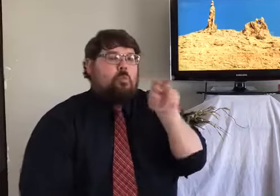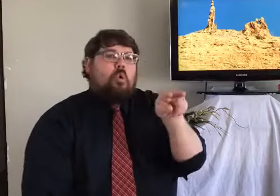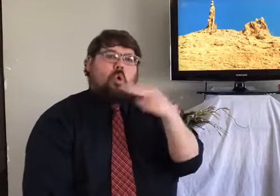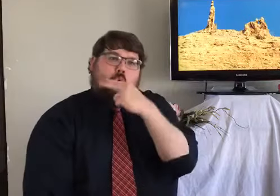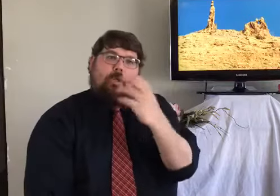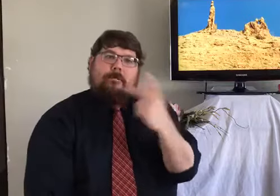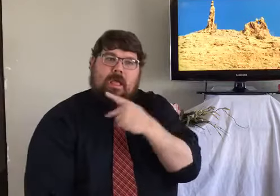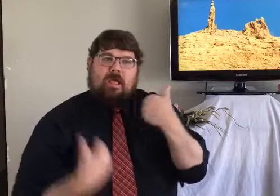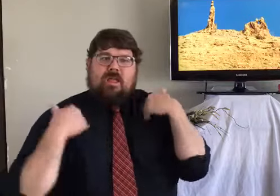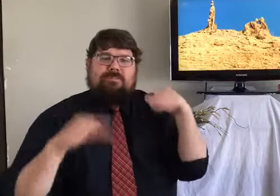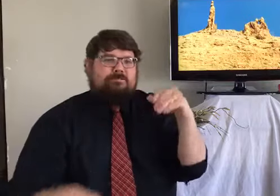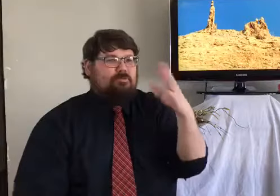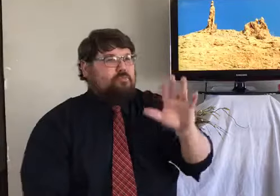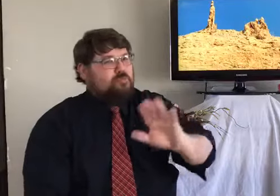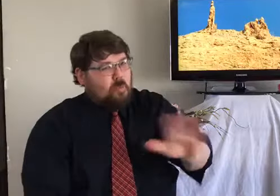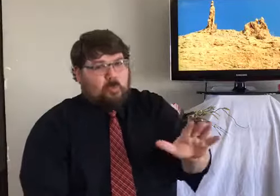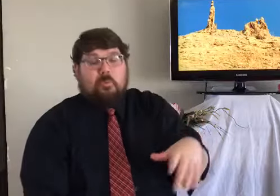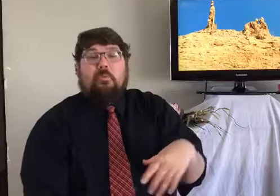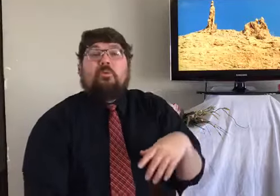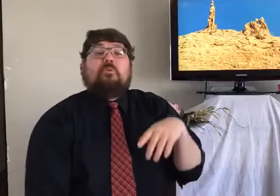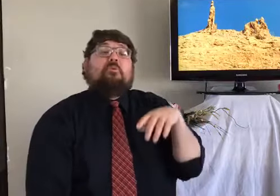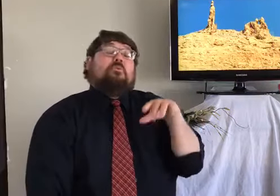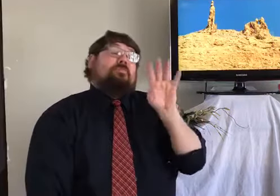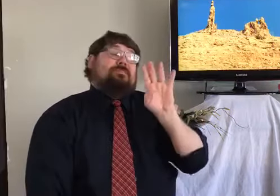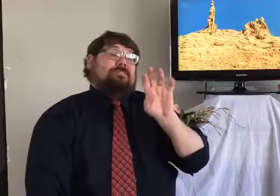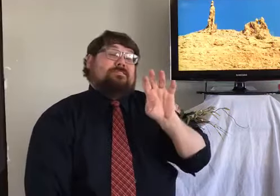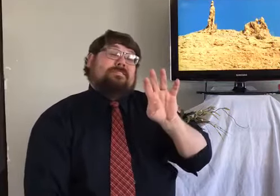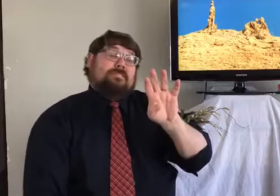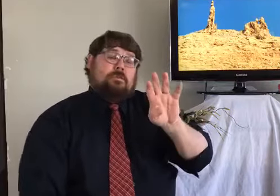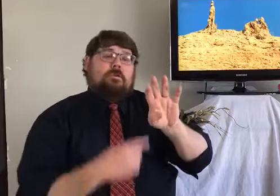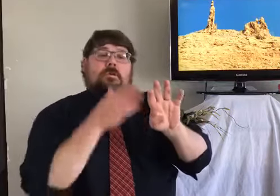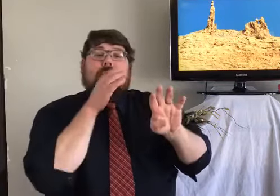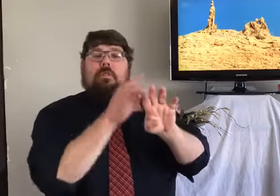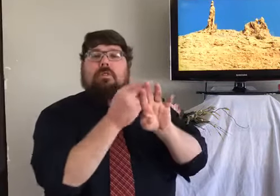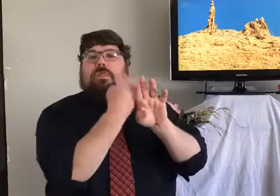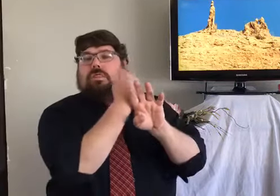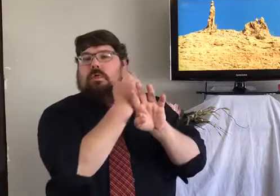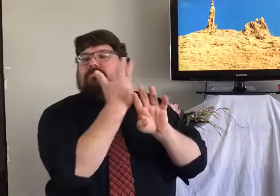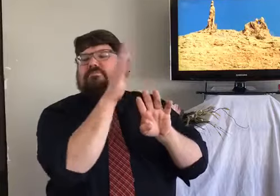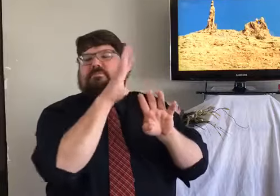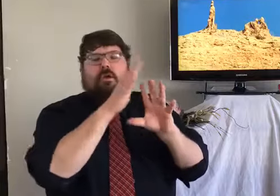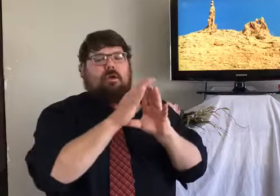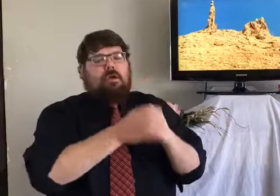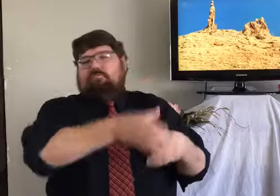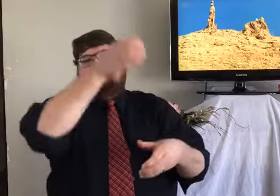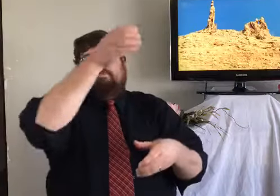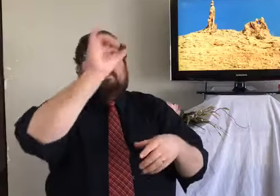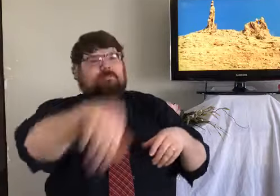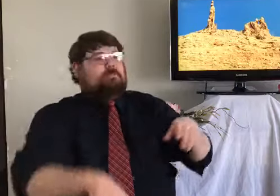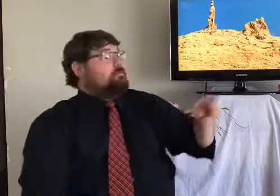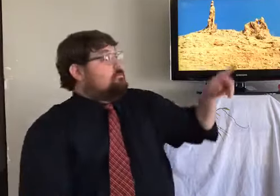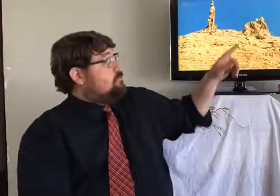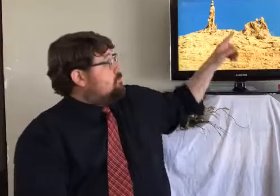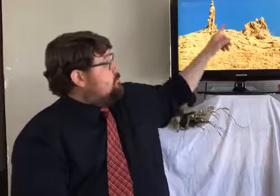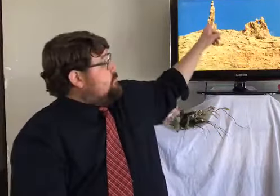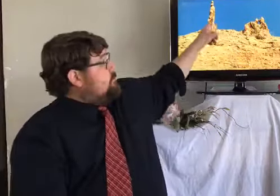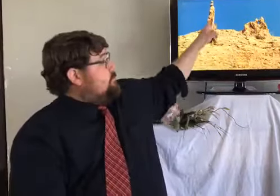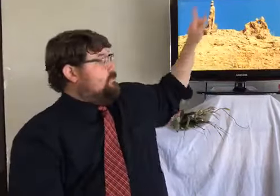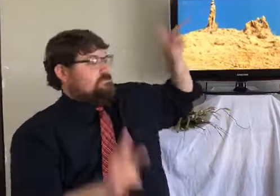Lot's two daughters and his wife, they instructed him. said, don't look back. Do not turn back. But then Lot's wife turned around and looked